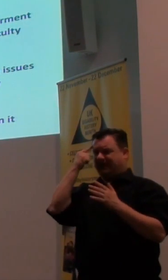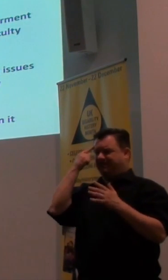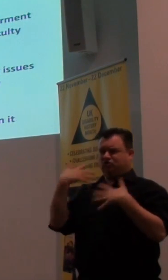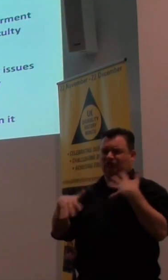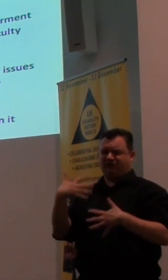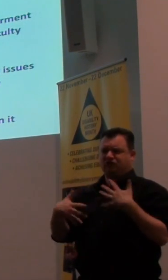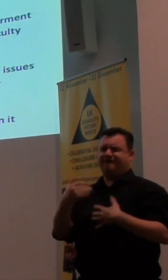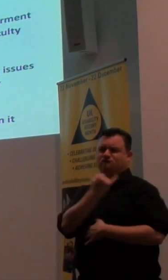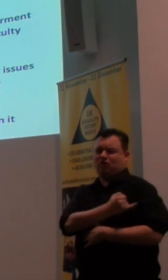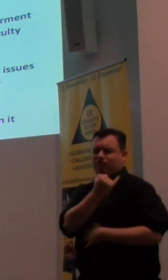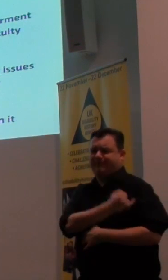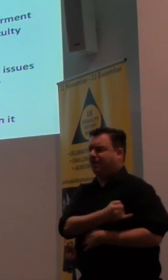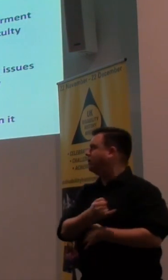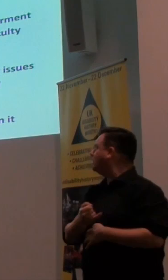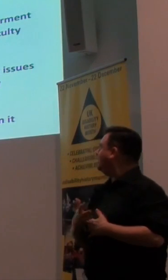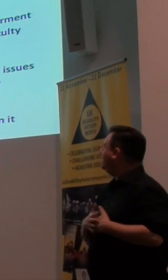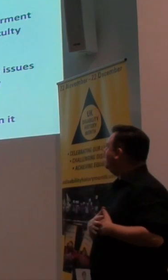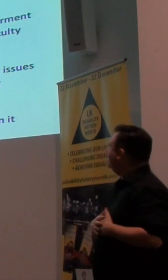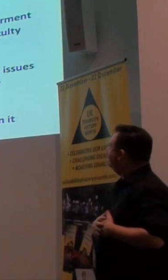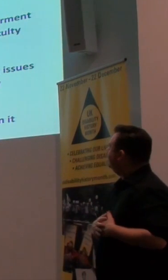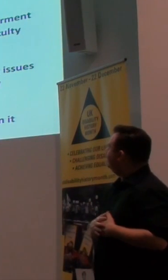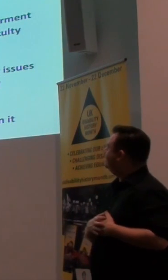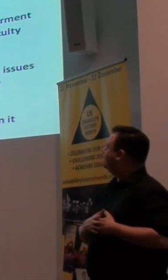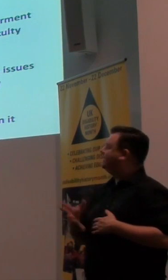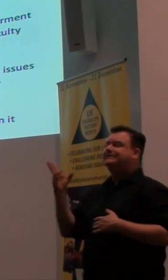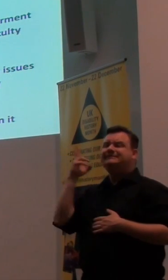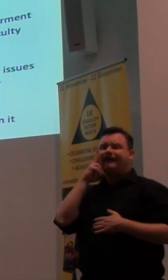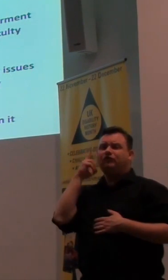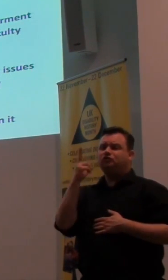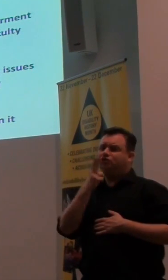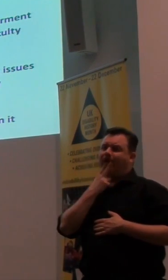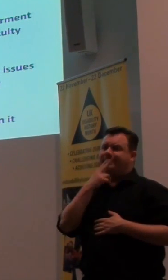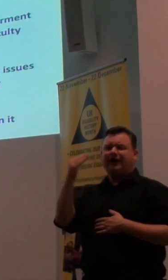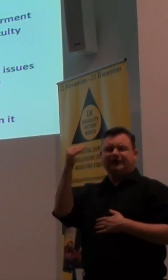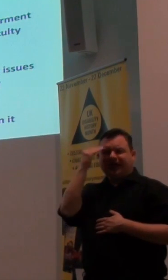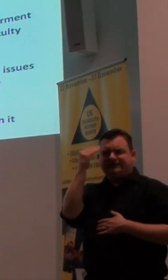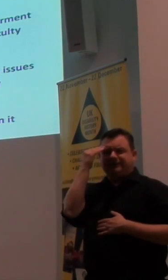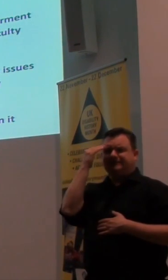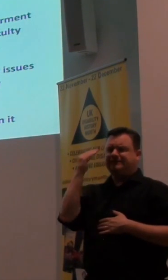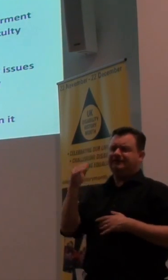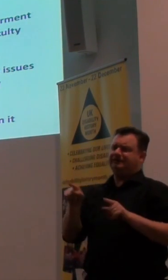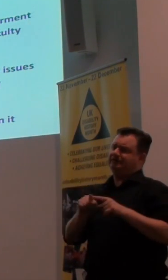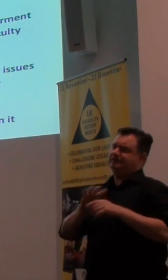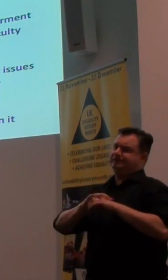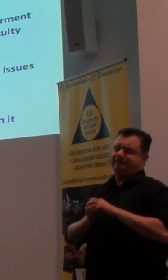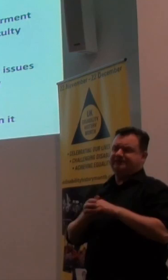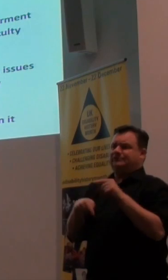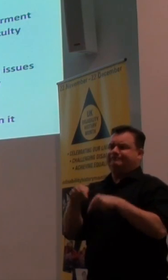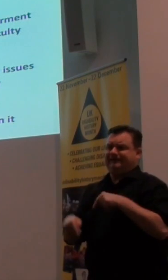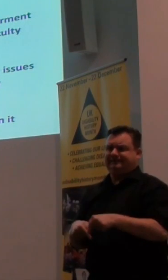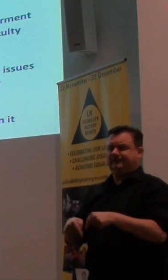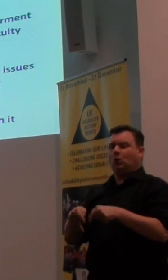sufferers, vulnerable, favourite momming politicians today, deaf or dumb, nutters, maniacs, insane, crazy, spasics, spas,